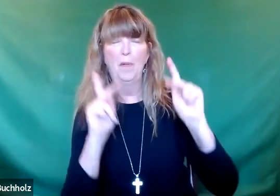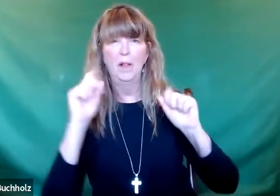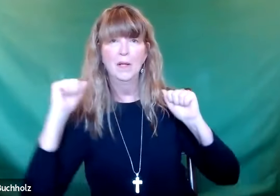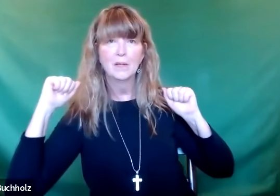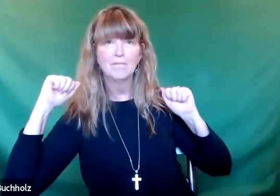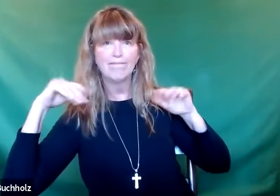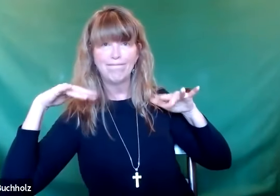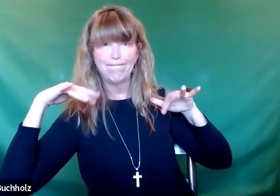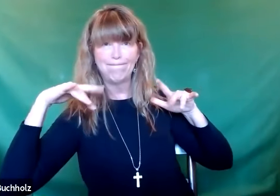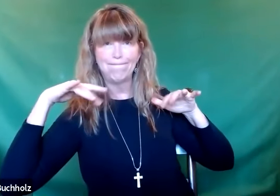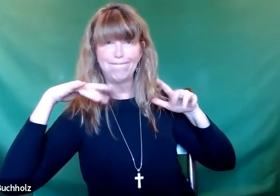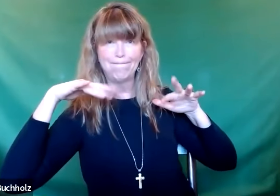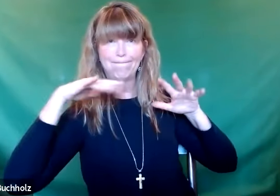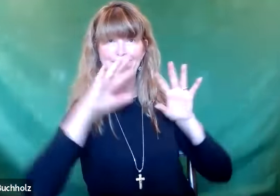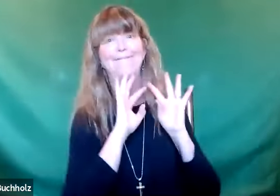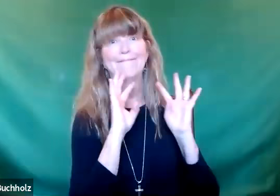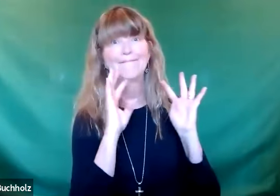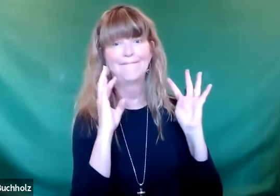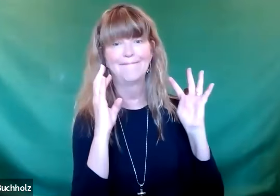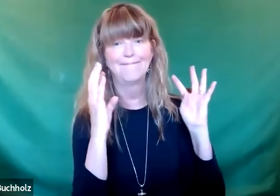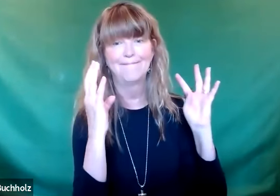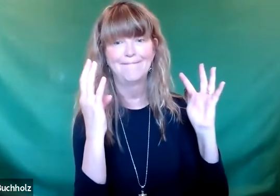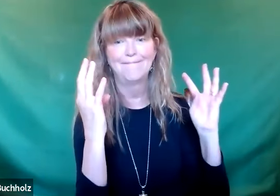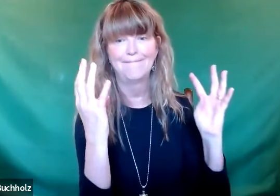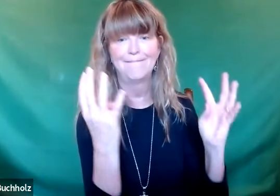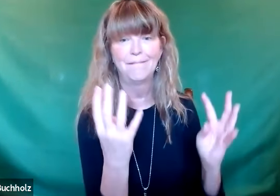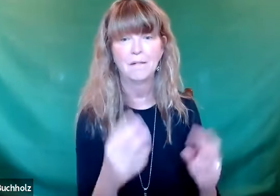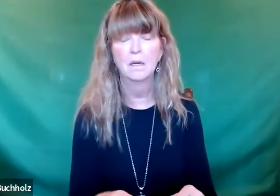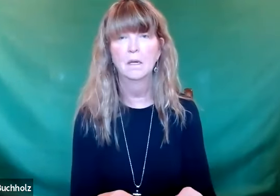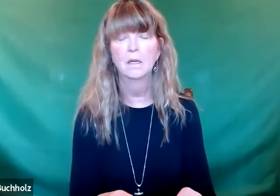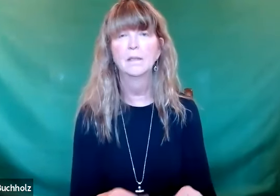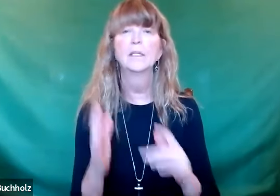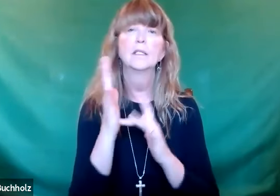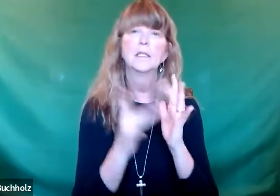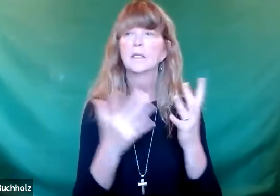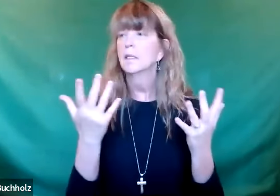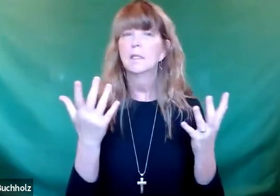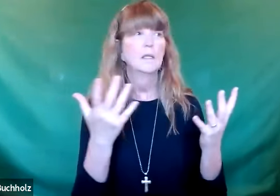large group of people descended on him and came to the shore.